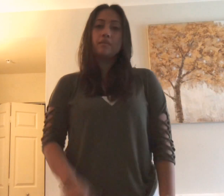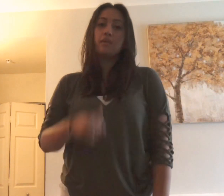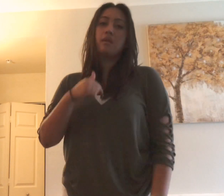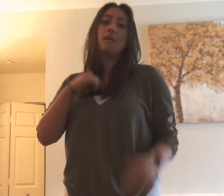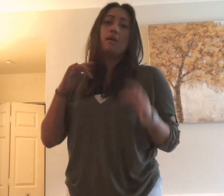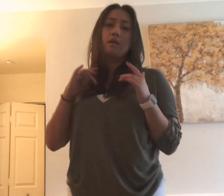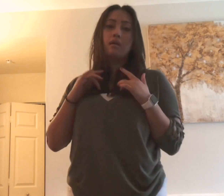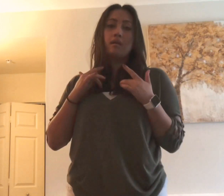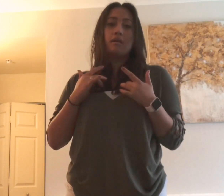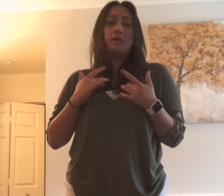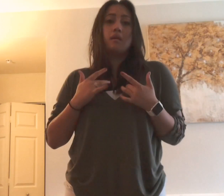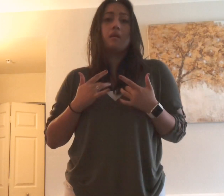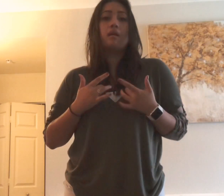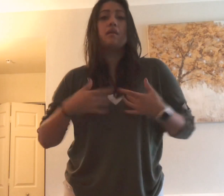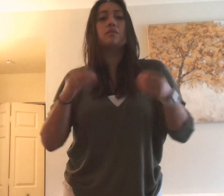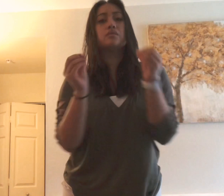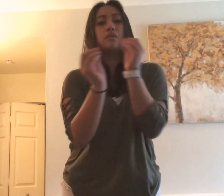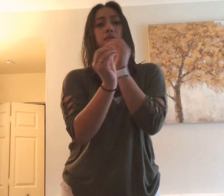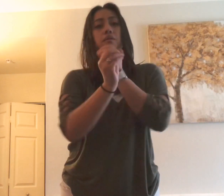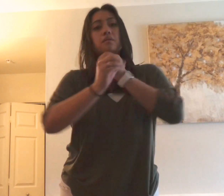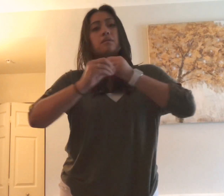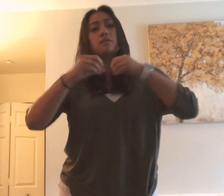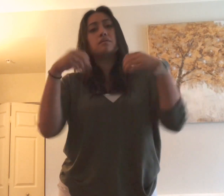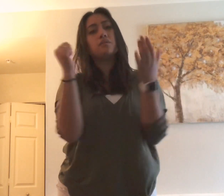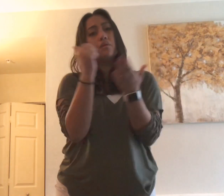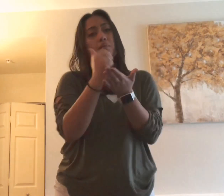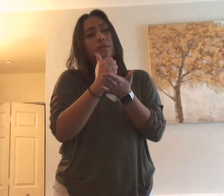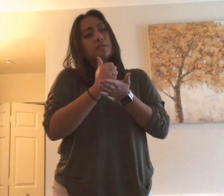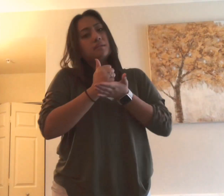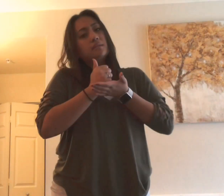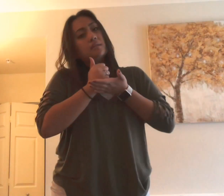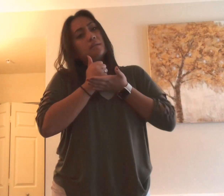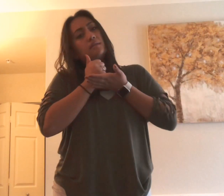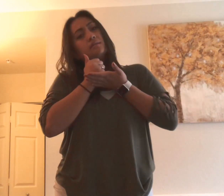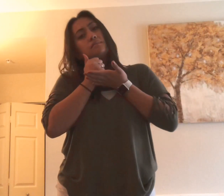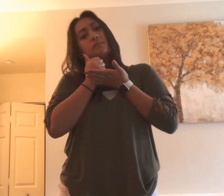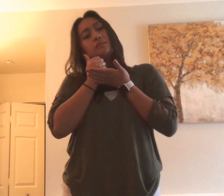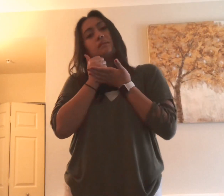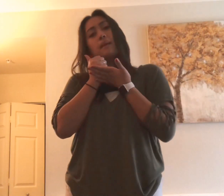I'm going under in this time, I feel there's no one to save me